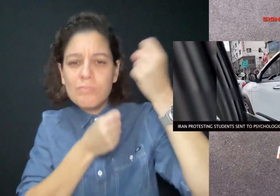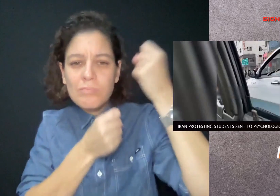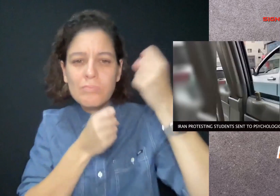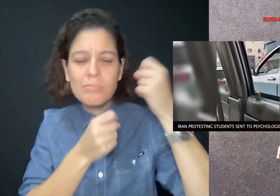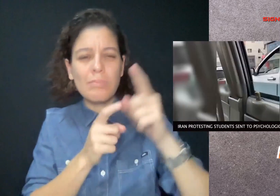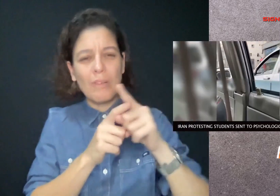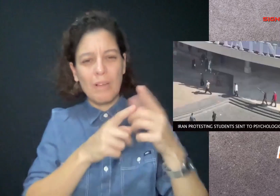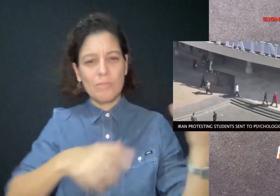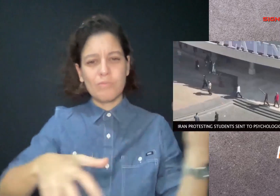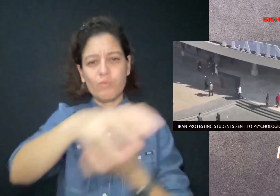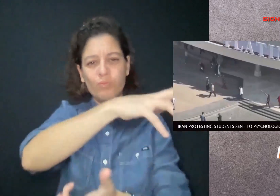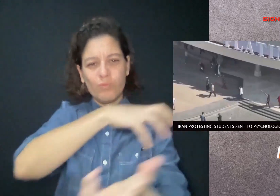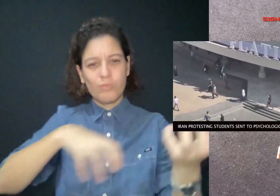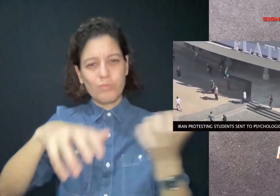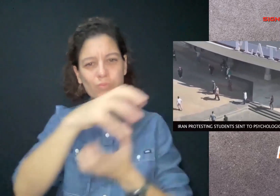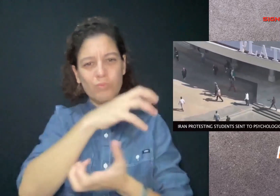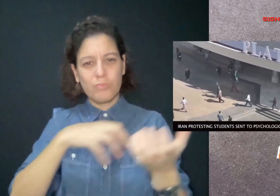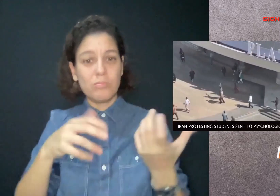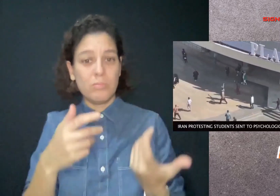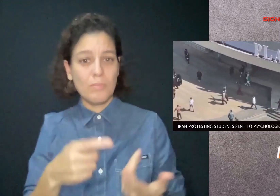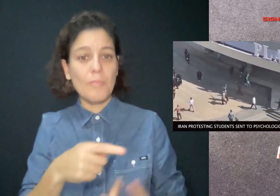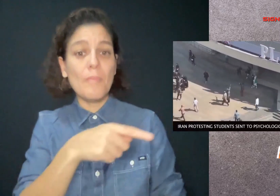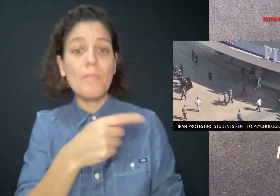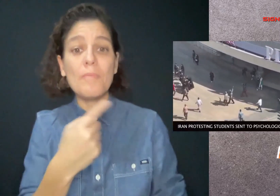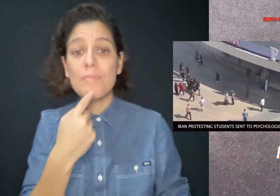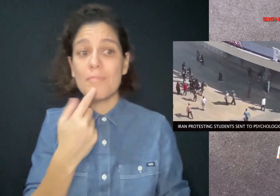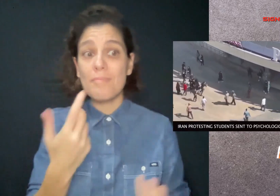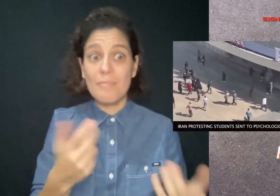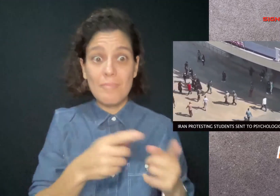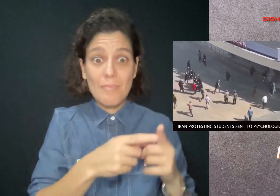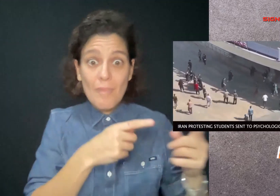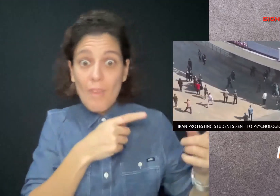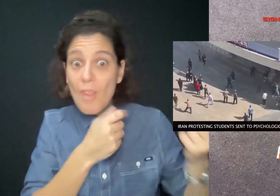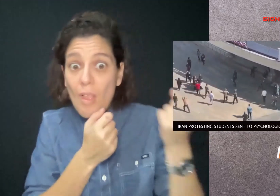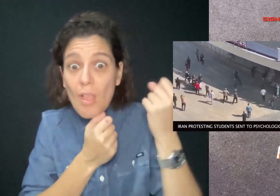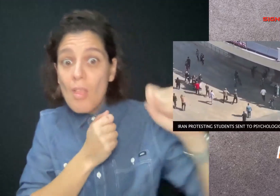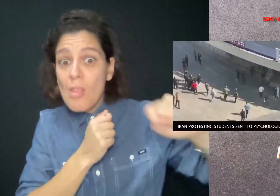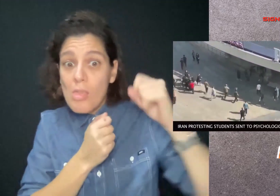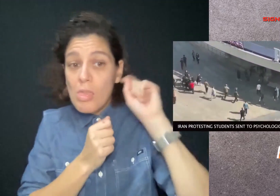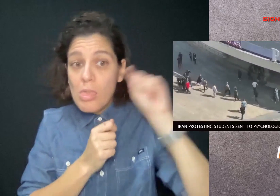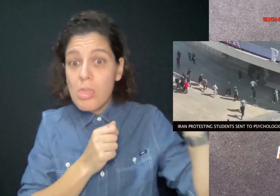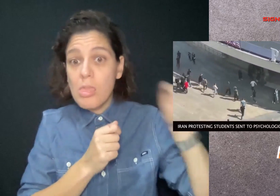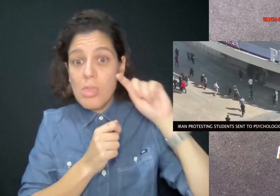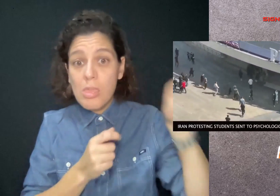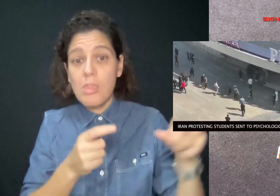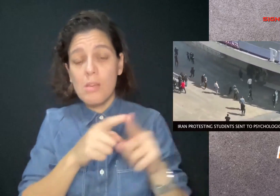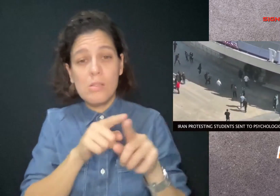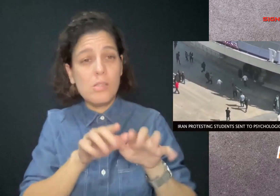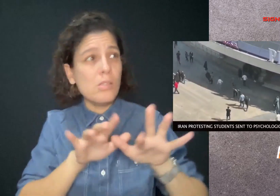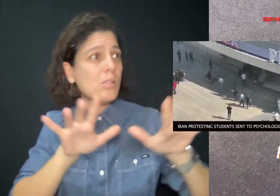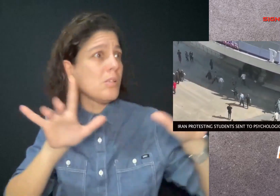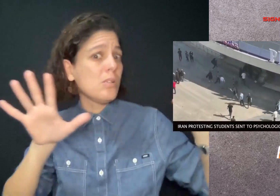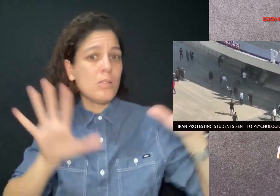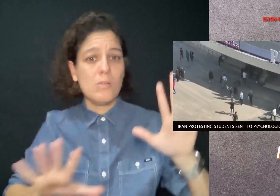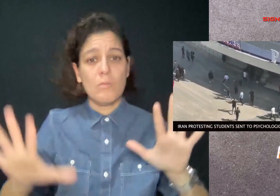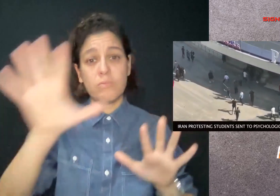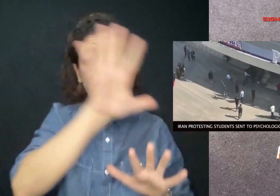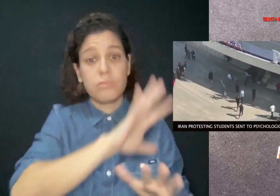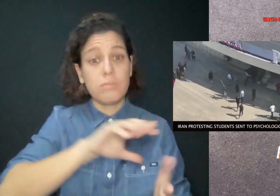The punishment is for the latest attempt to crack down on protests that have continued across Iran for the past